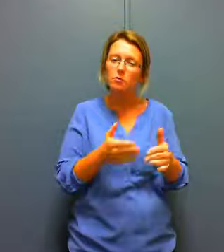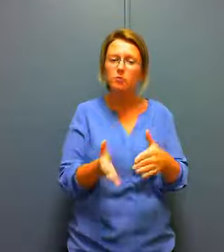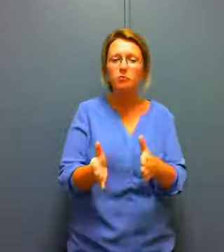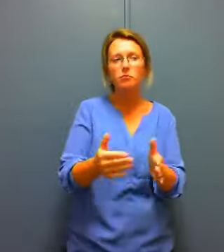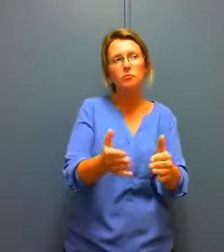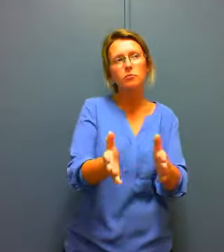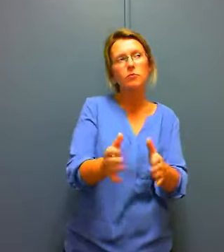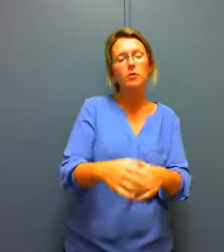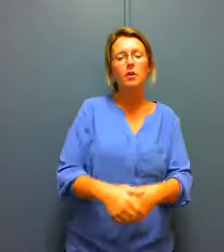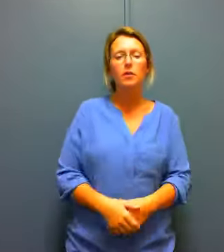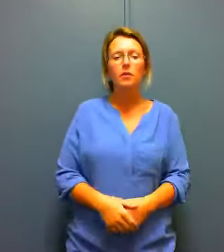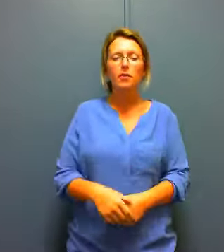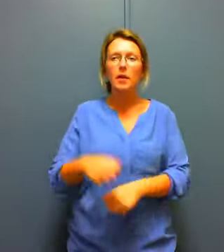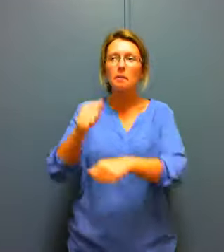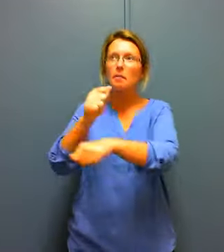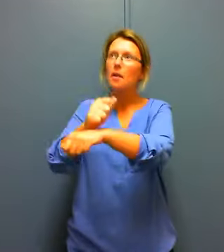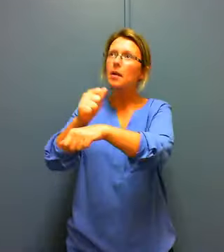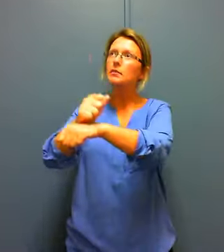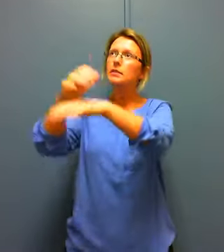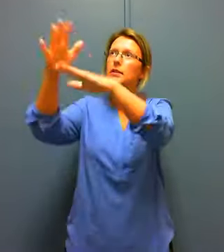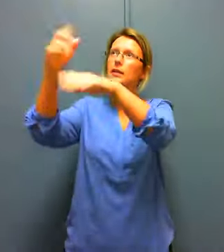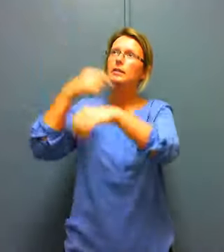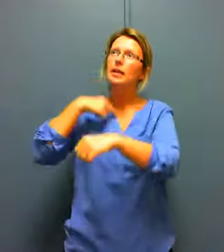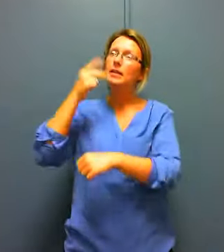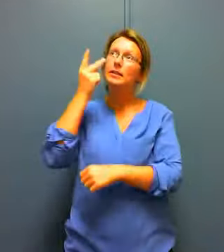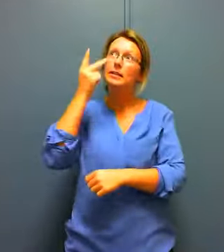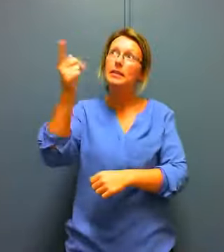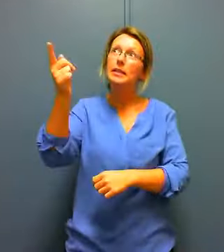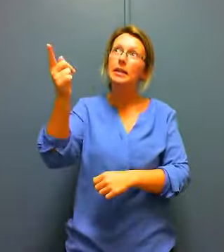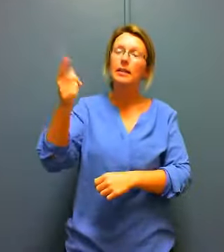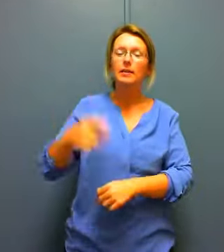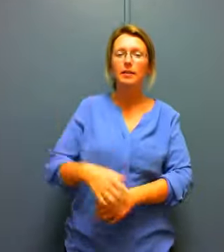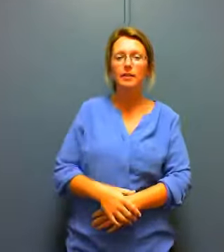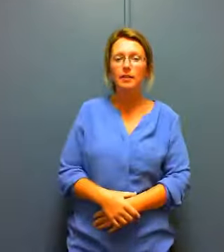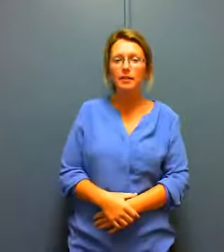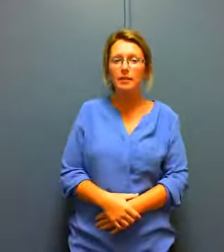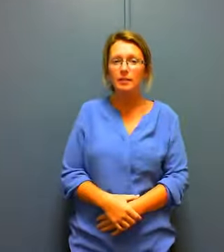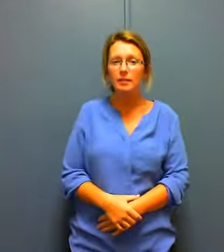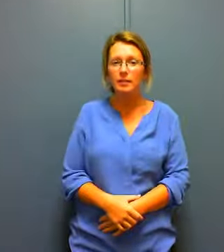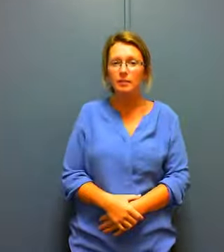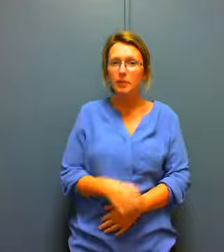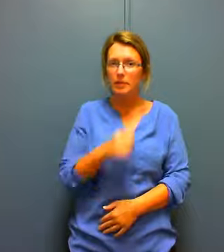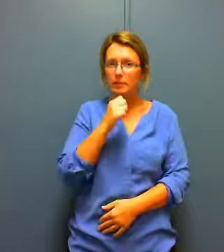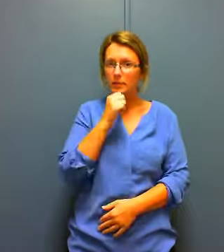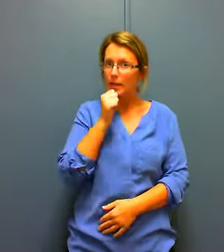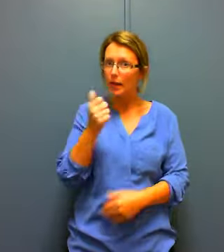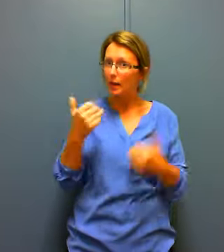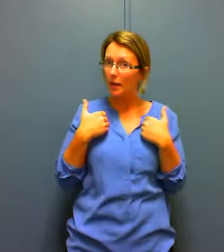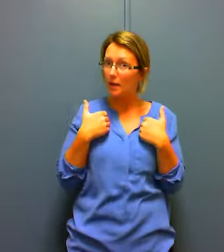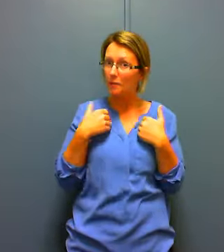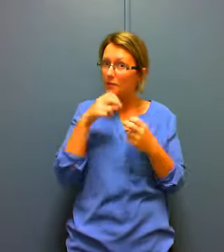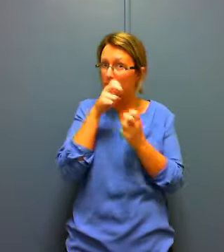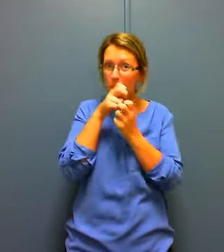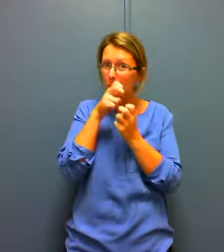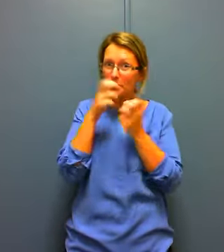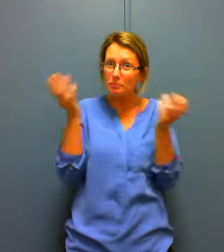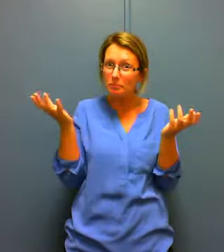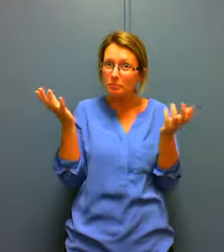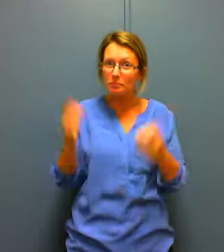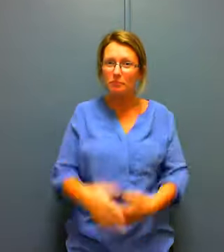see mountains from my window in my room but you don't you don't have squirrels here yeah so I guess that's